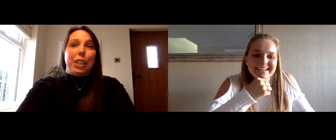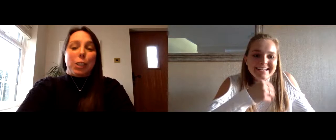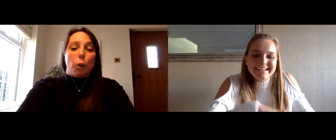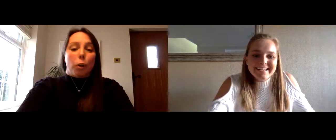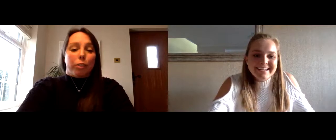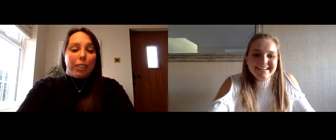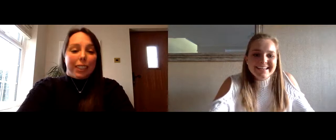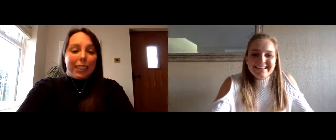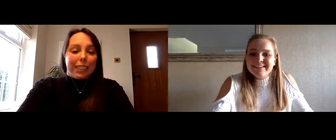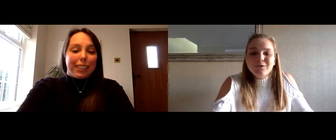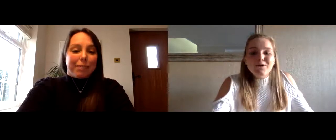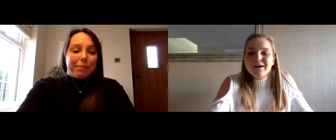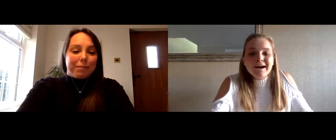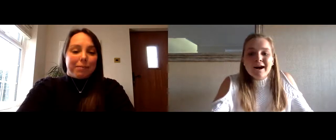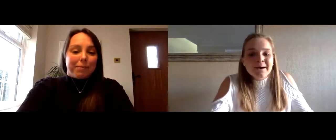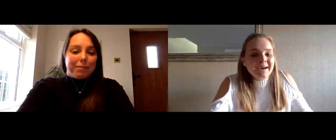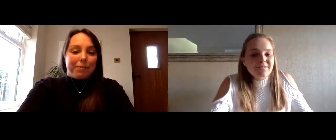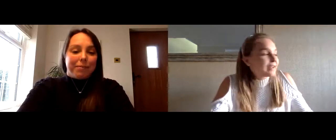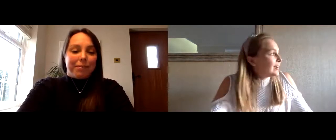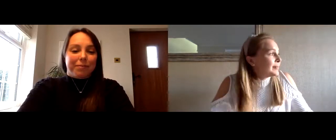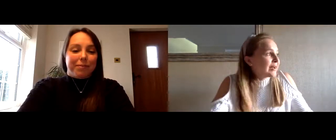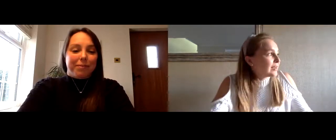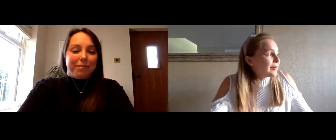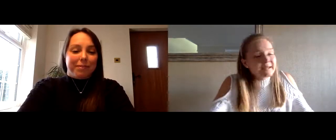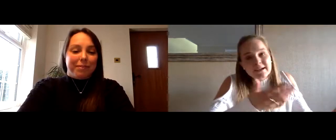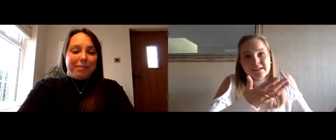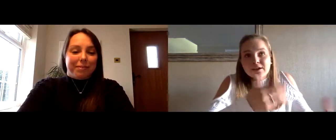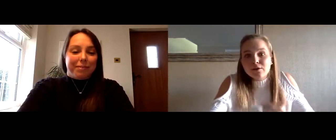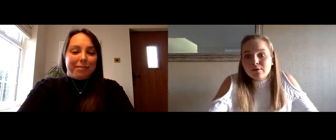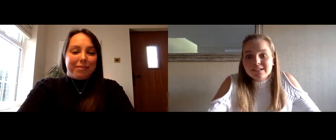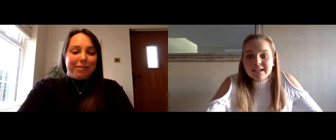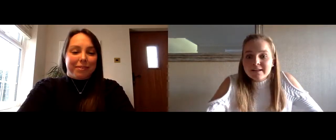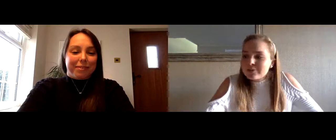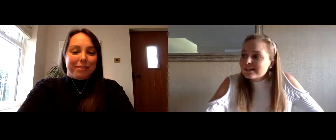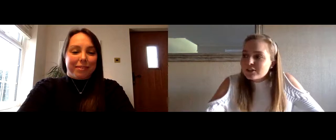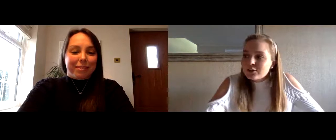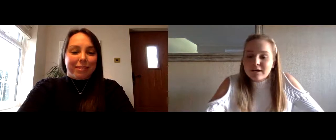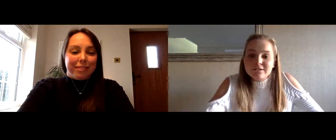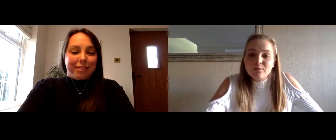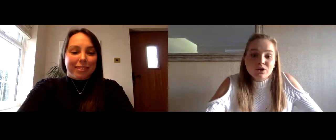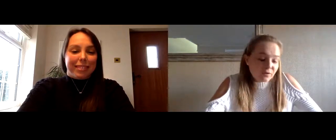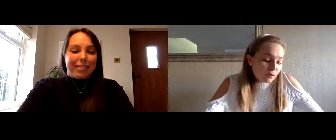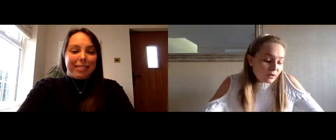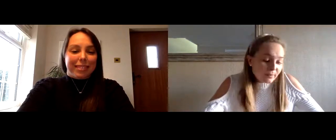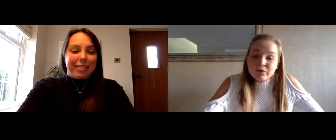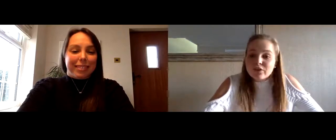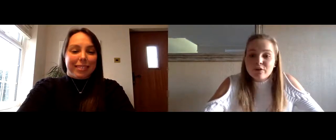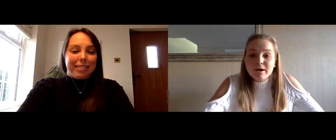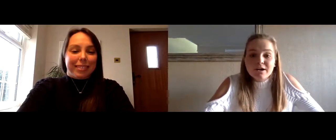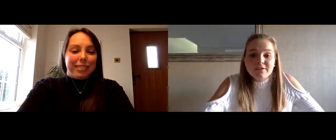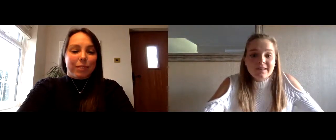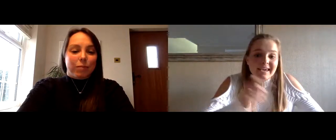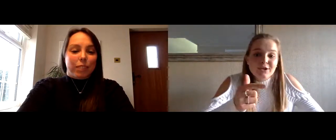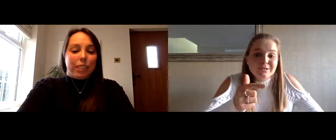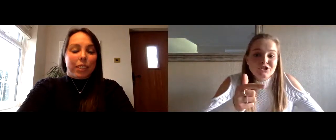knowledge is awful well i i might have to i might i mean i don't know who obviously is the new host i could forward them on to